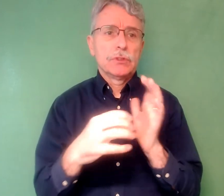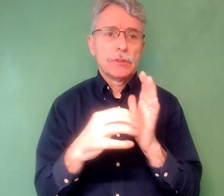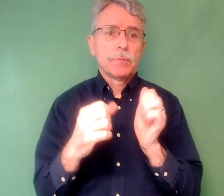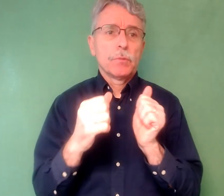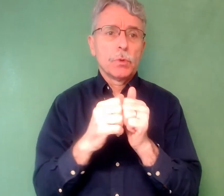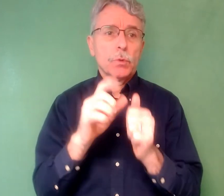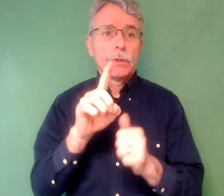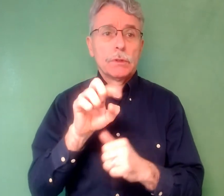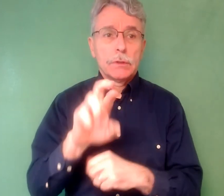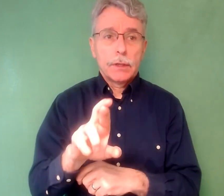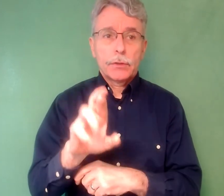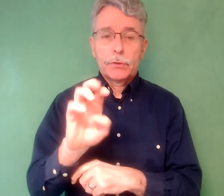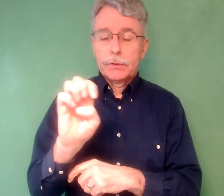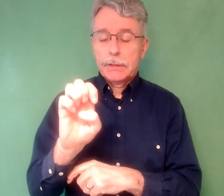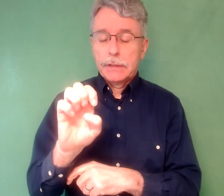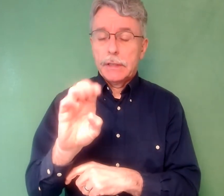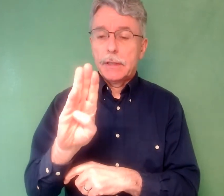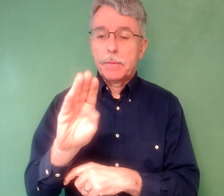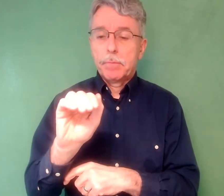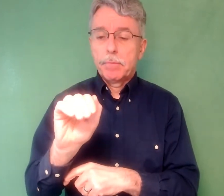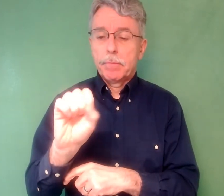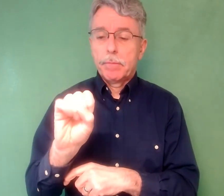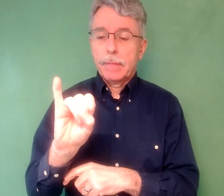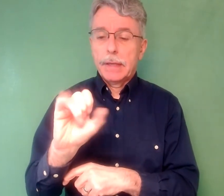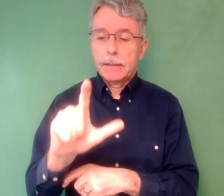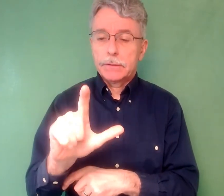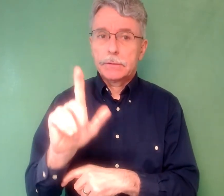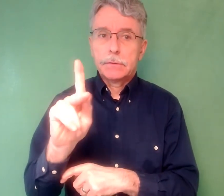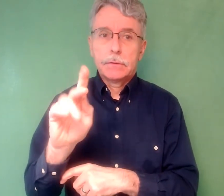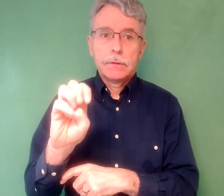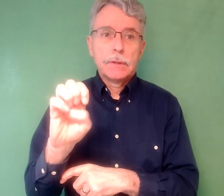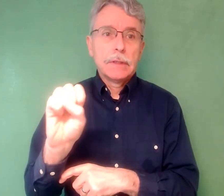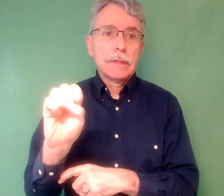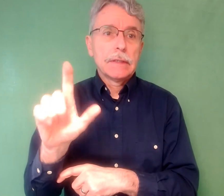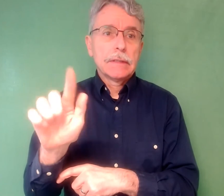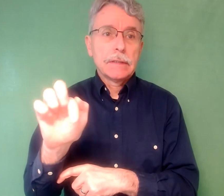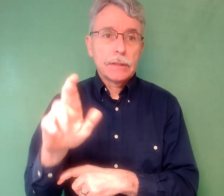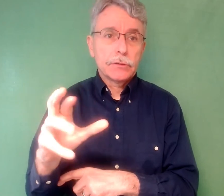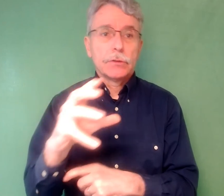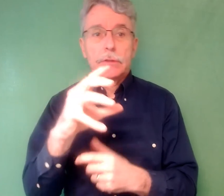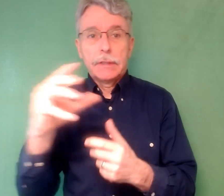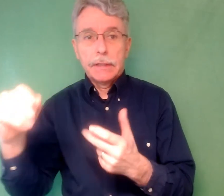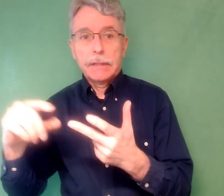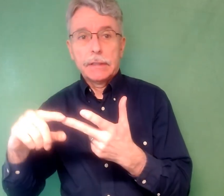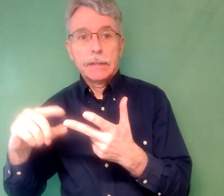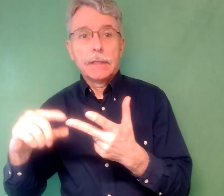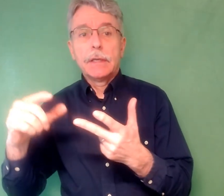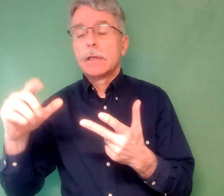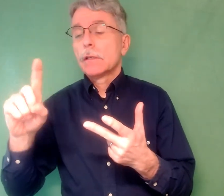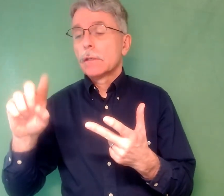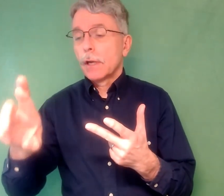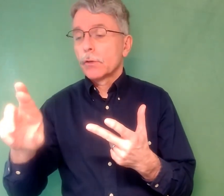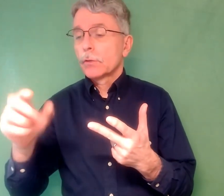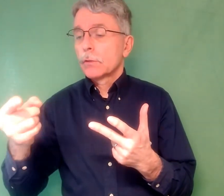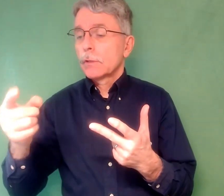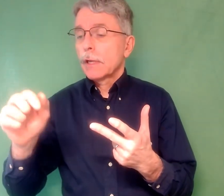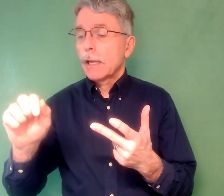Tony Martin. Dr. Parris is currently an Associate Professor in Counselor Education for Empora State University,